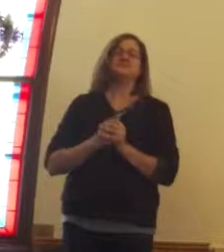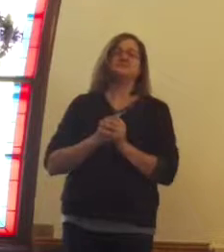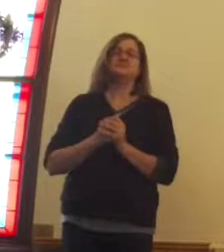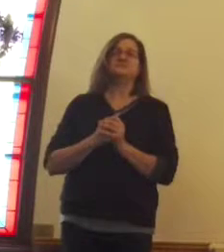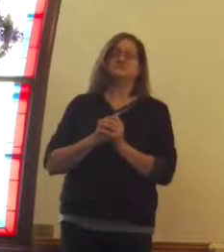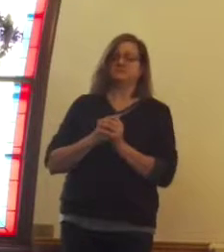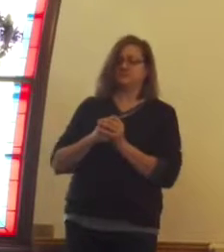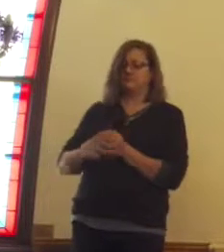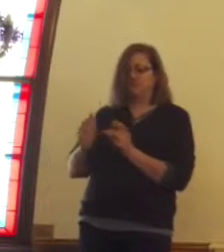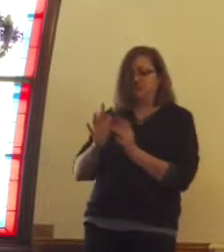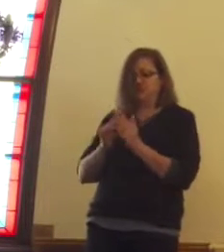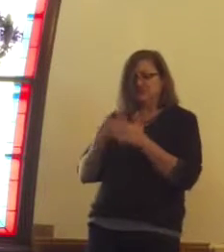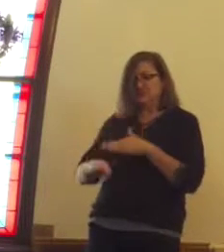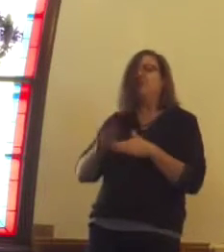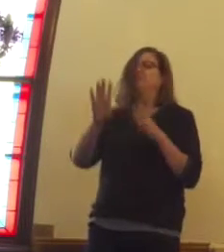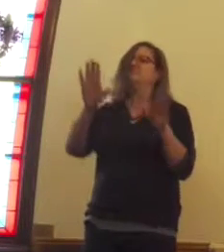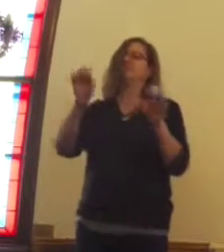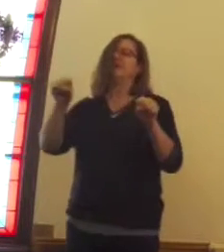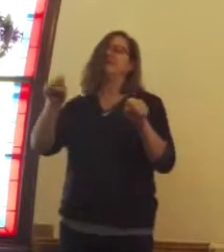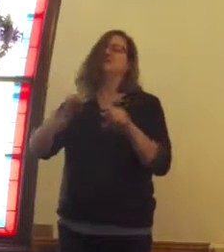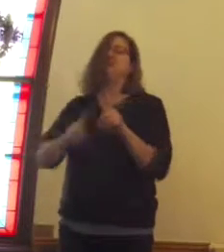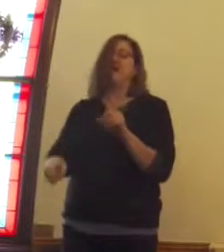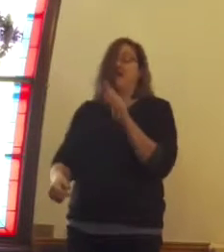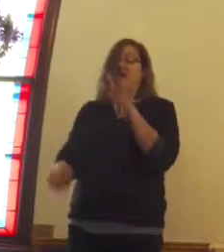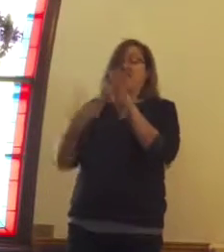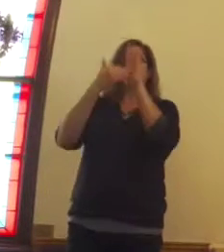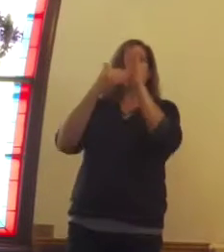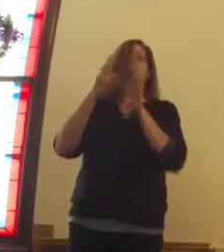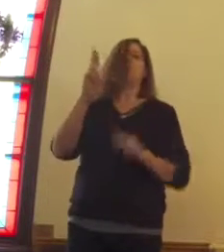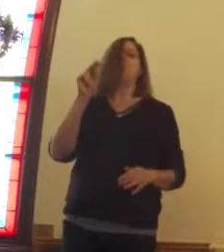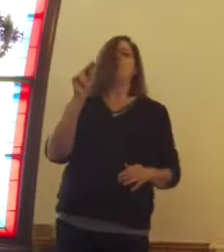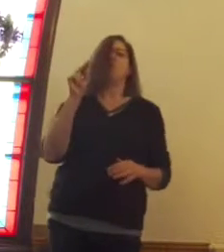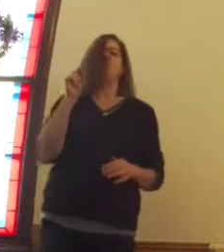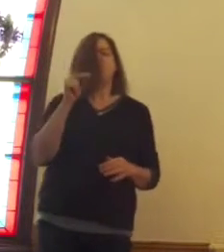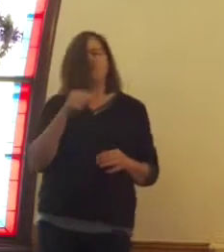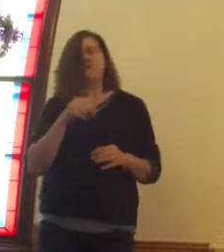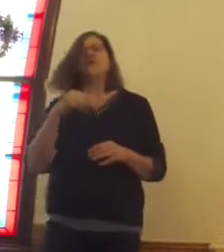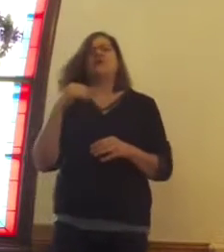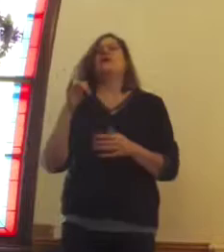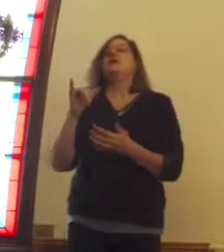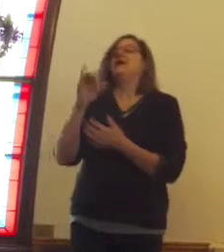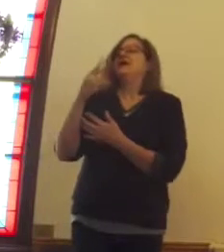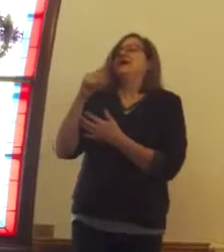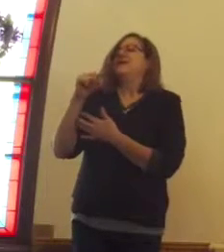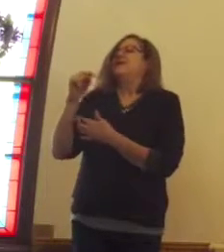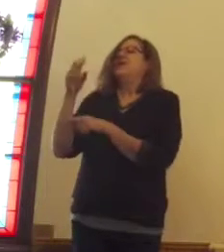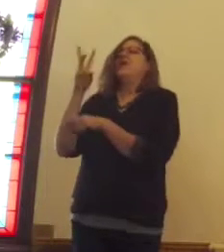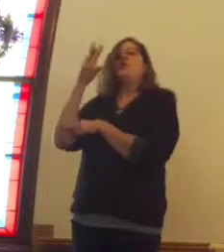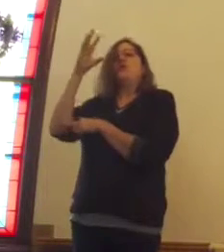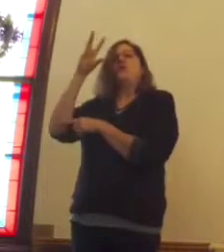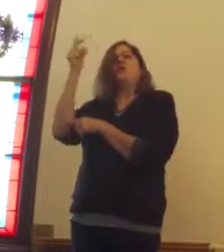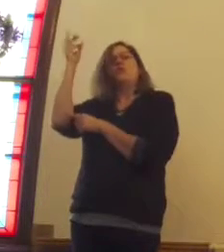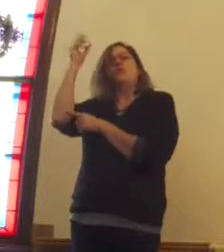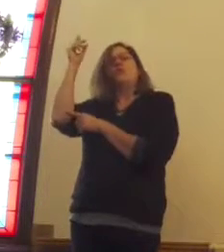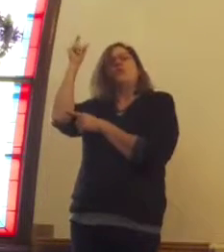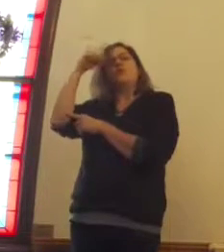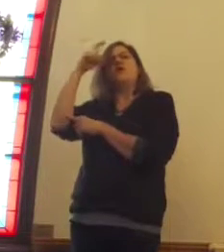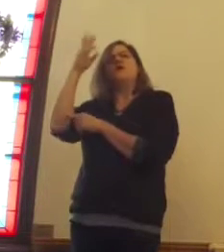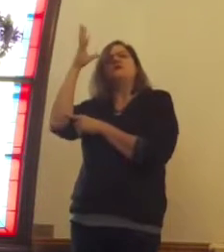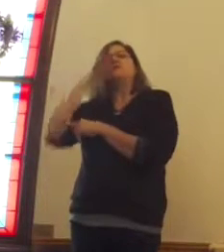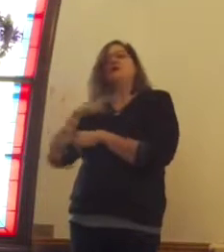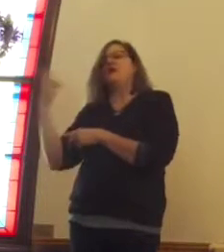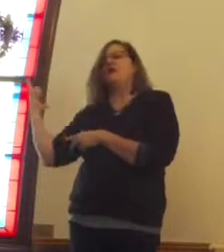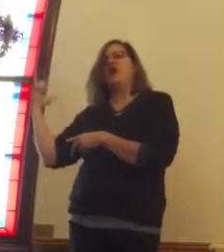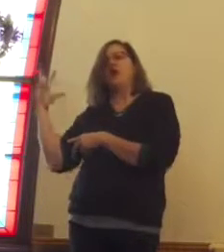of Jesus. It is, but it's not the main thing. It's not all the gifts that come from the wise men and all that as we go through the years,